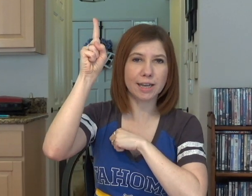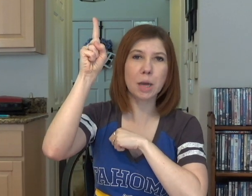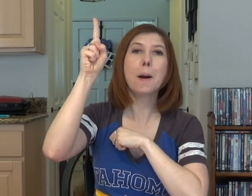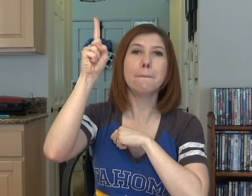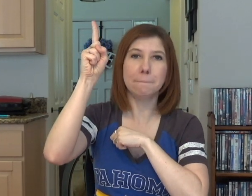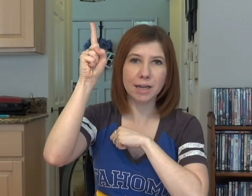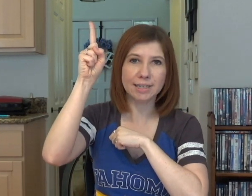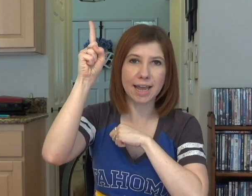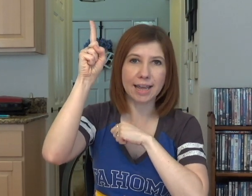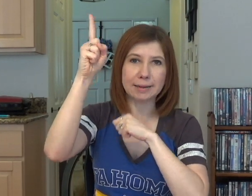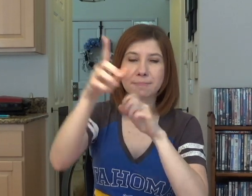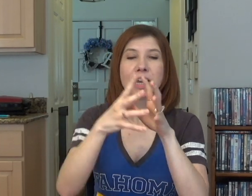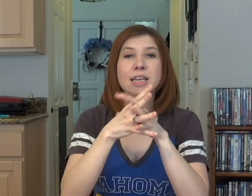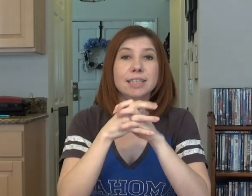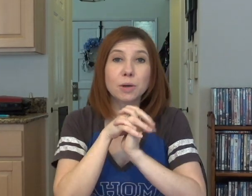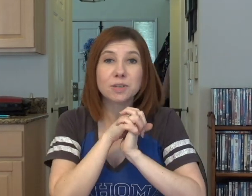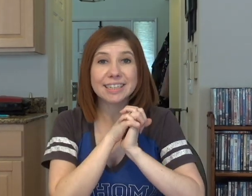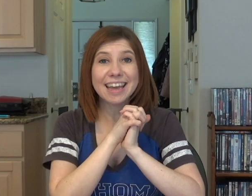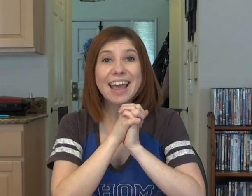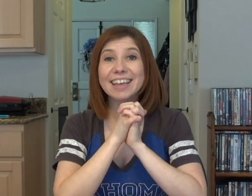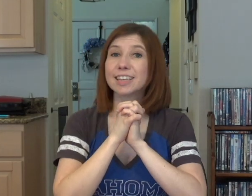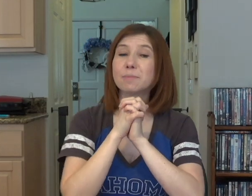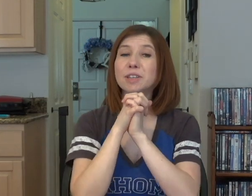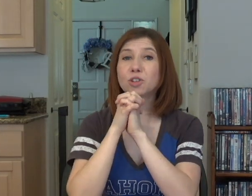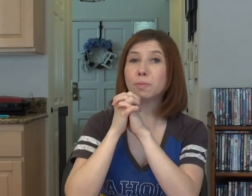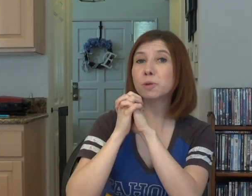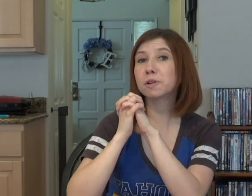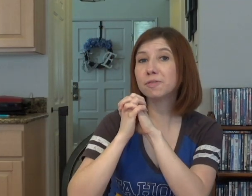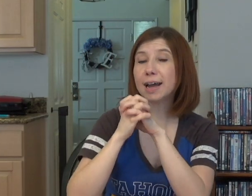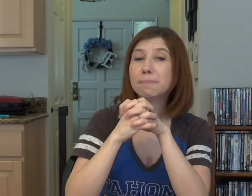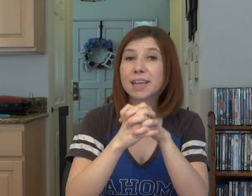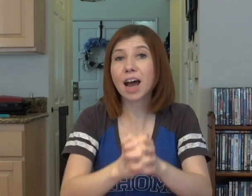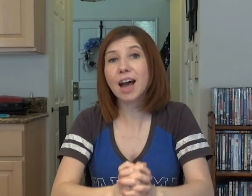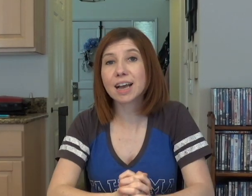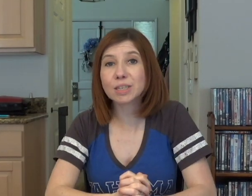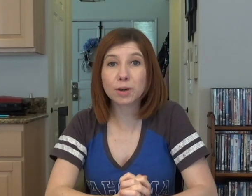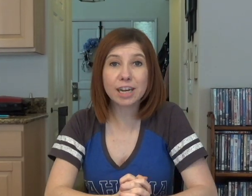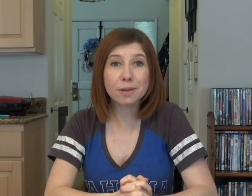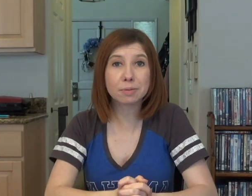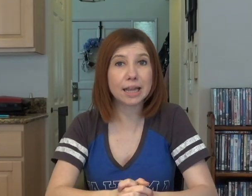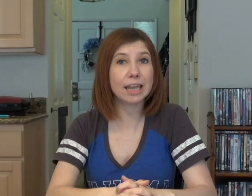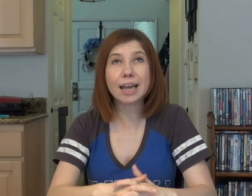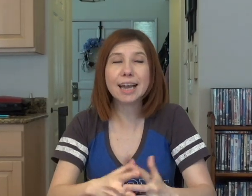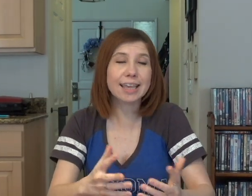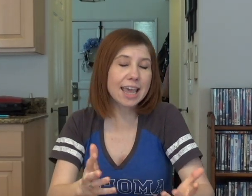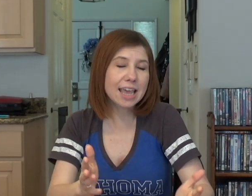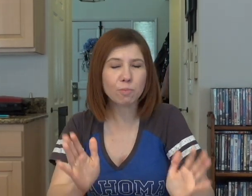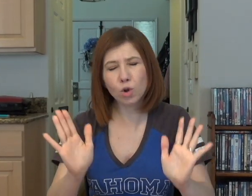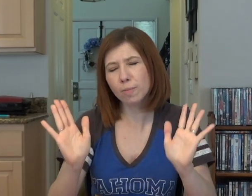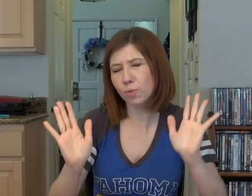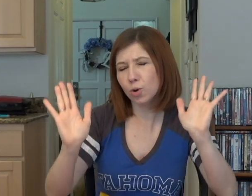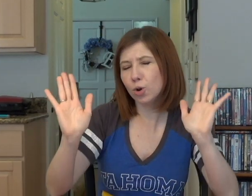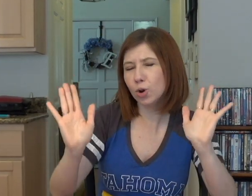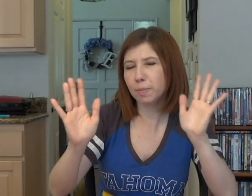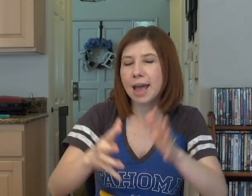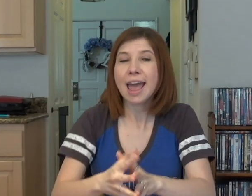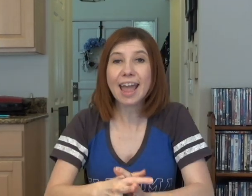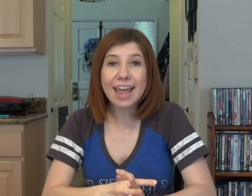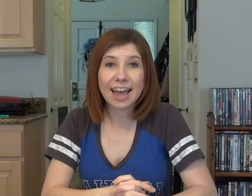Monday. So today is going to be super duper fun because we're going to be playing a game, whoop whoop. And